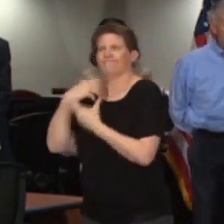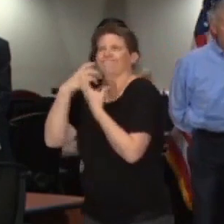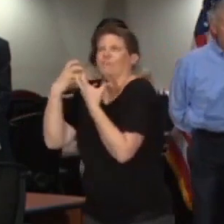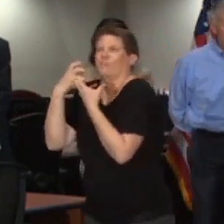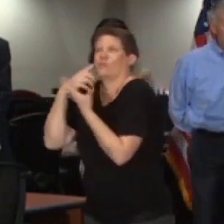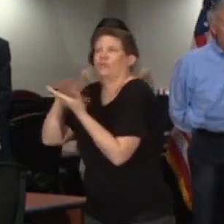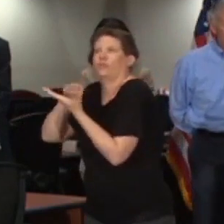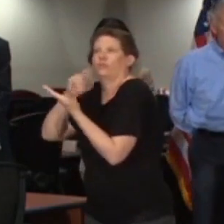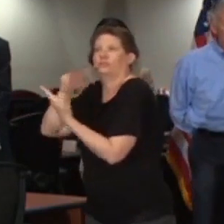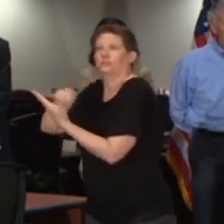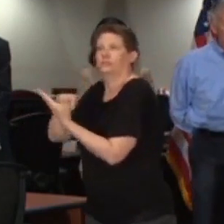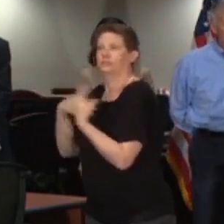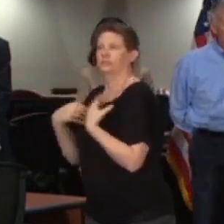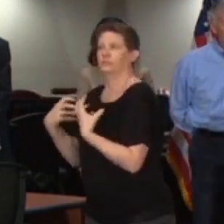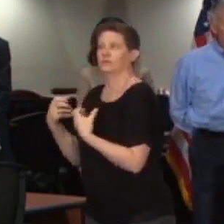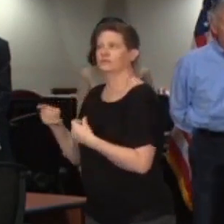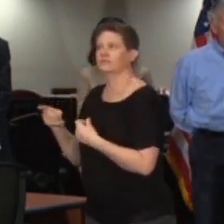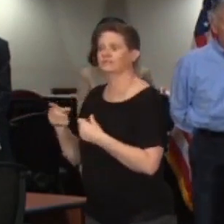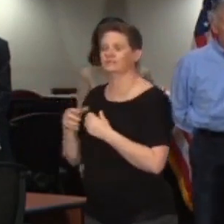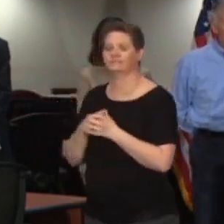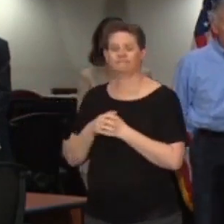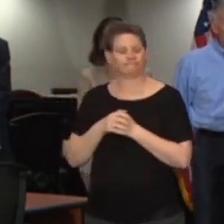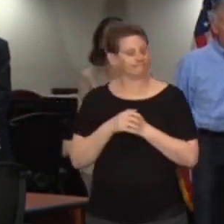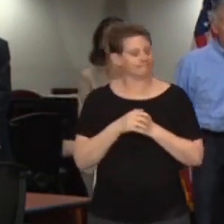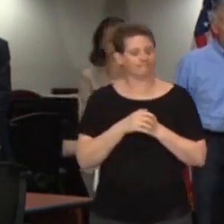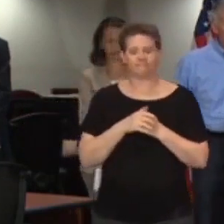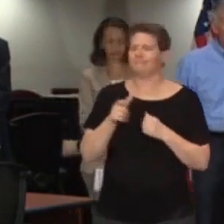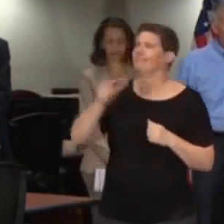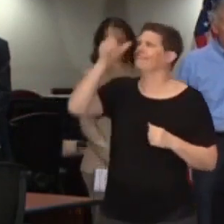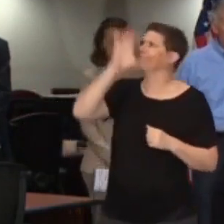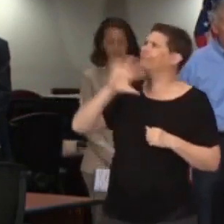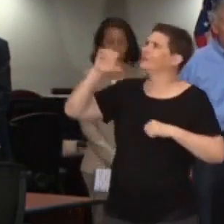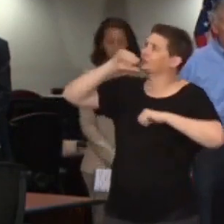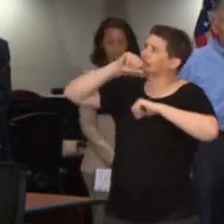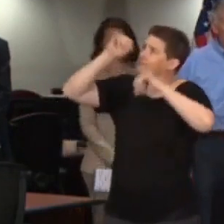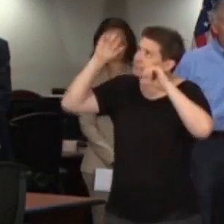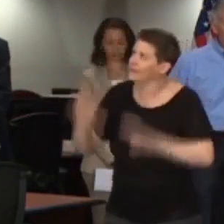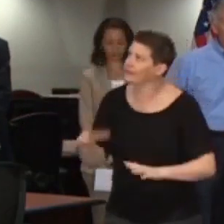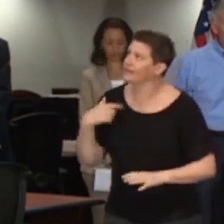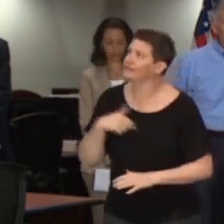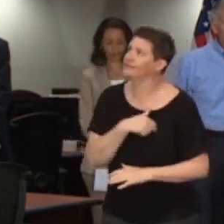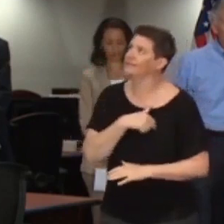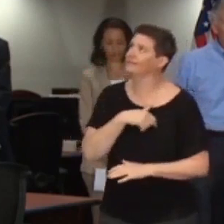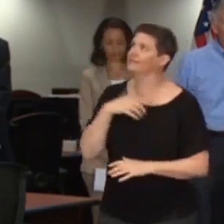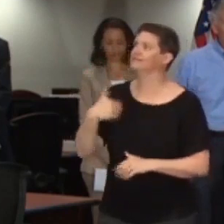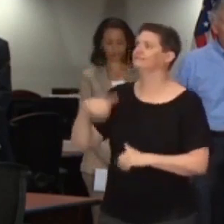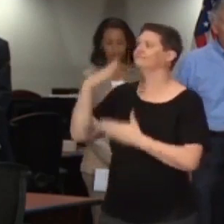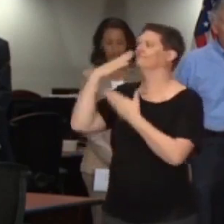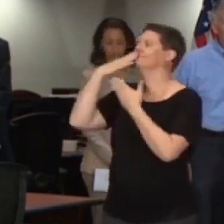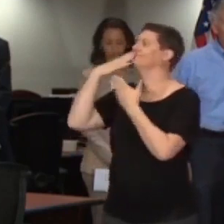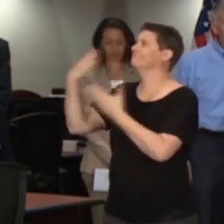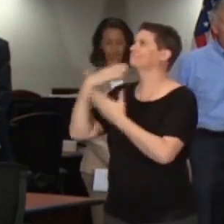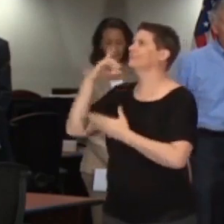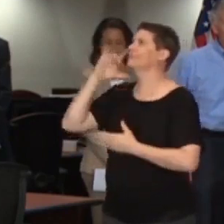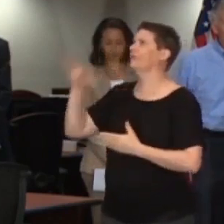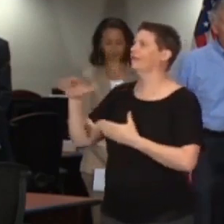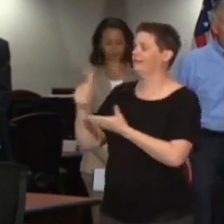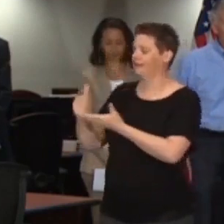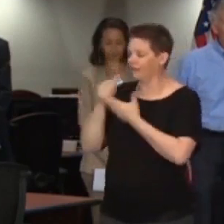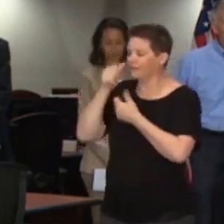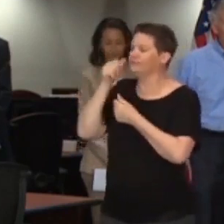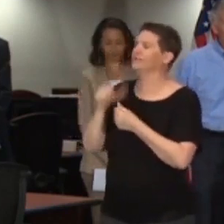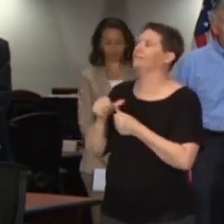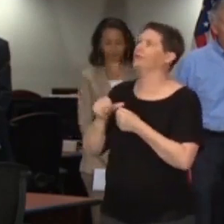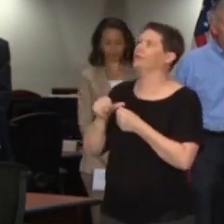read. God, we are abundantly blessed by you. And for that, we give you thanks and help us to remember that in all